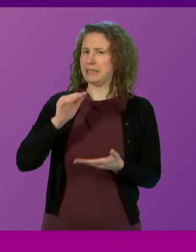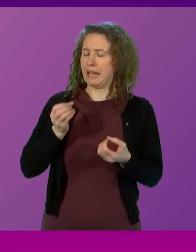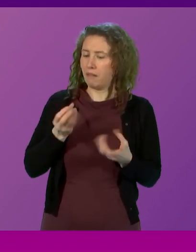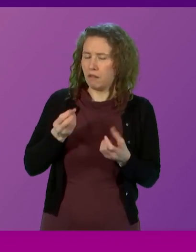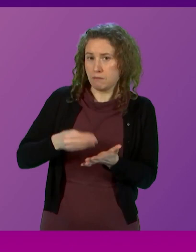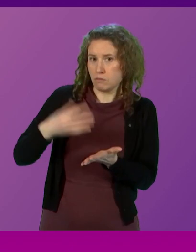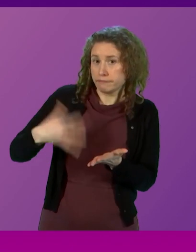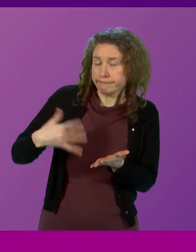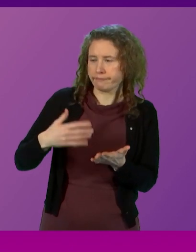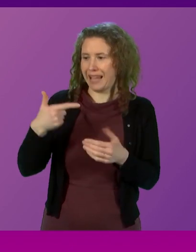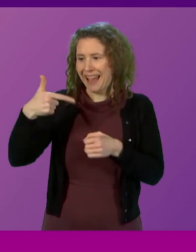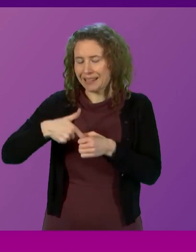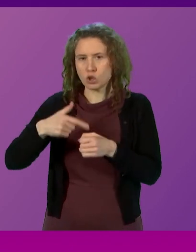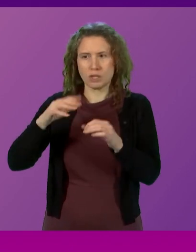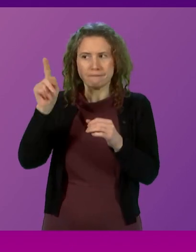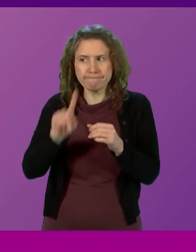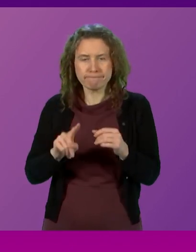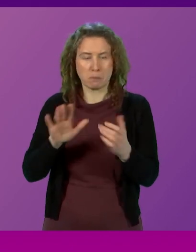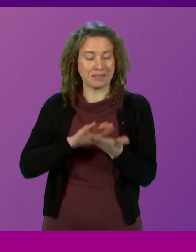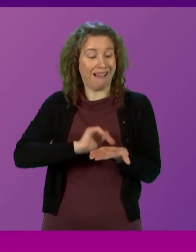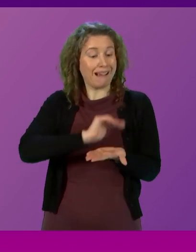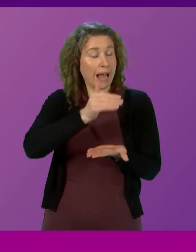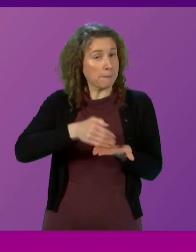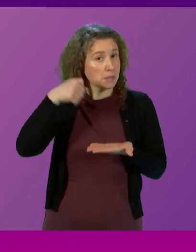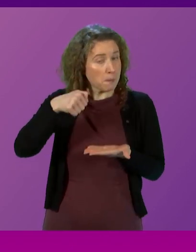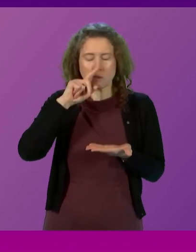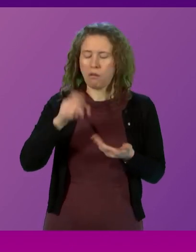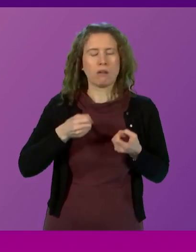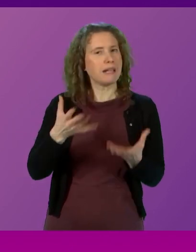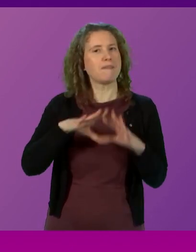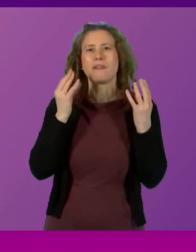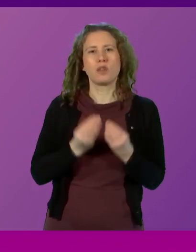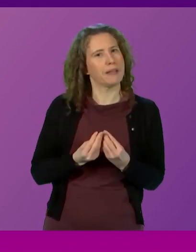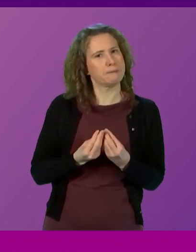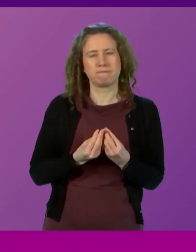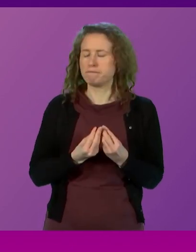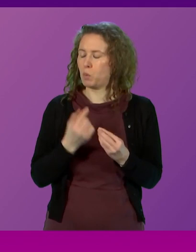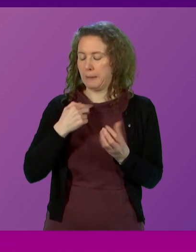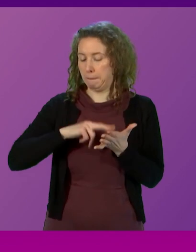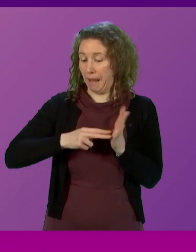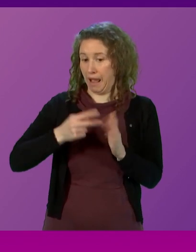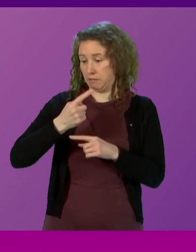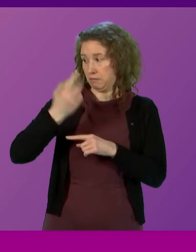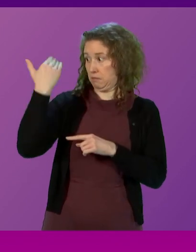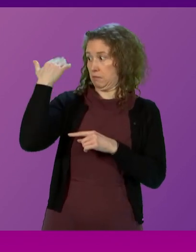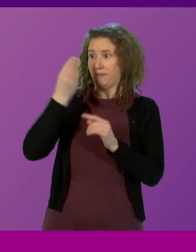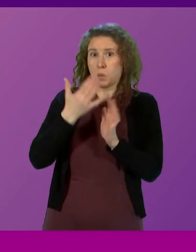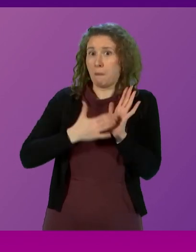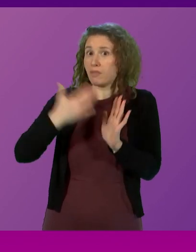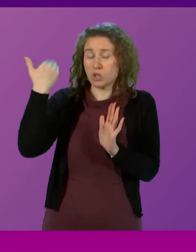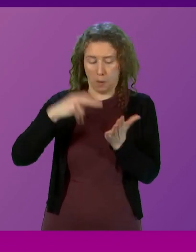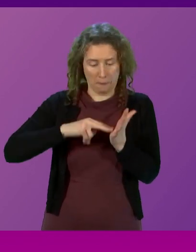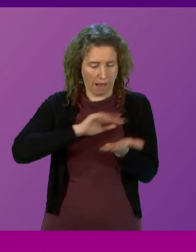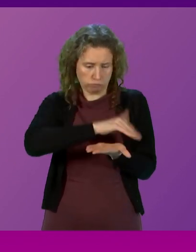and energy costs mean that our capital budget will be unable to deliver as much as would have been judged possible just a few months ago.